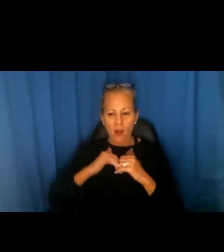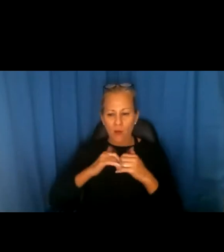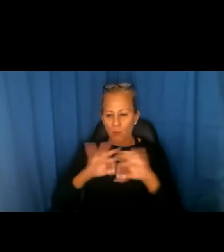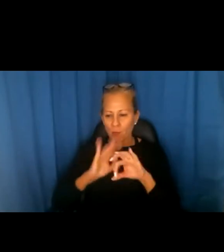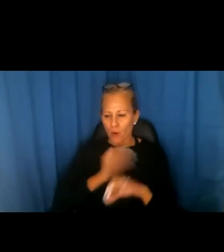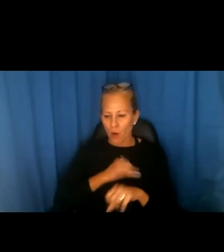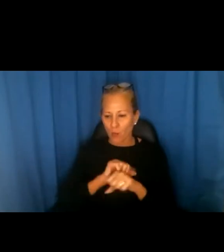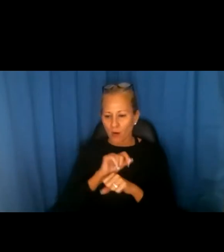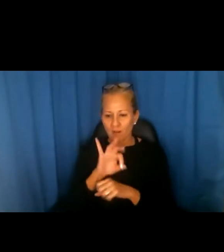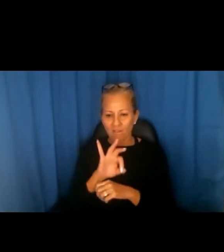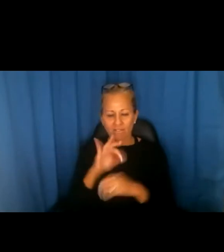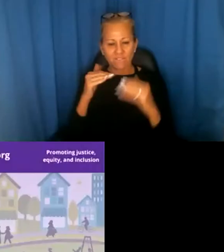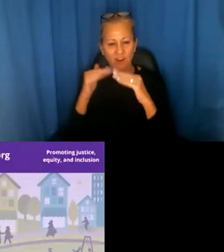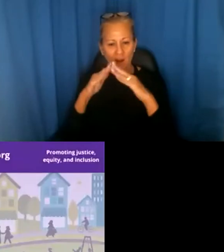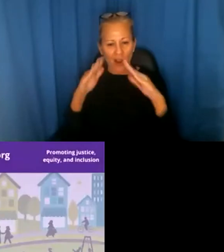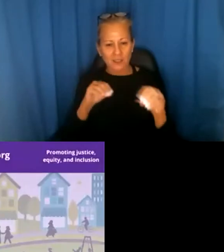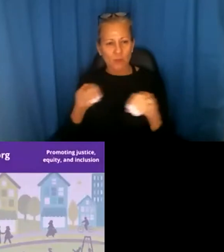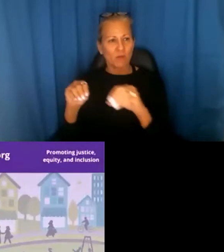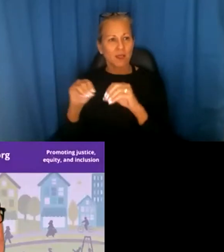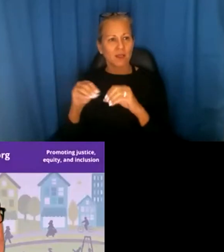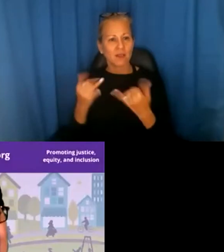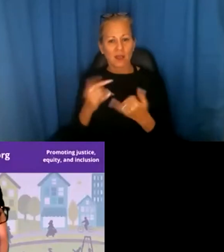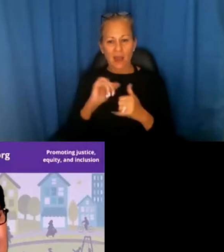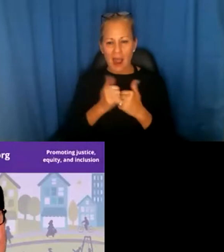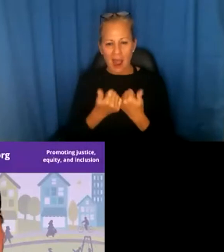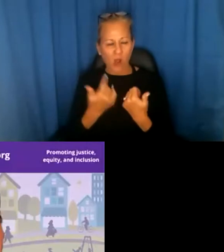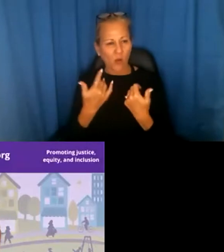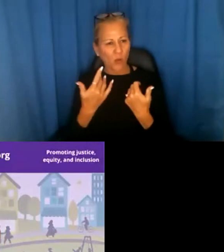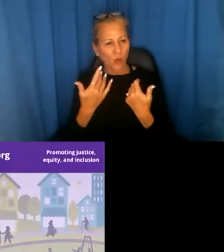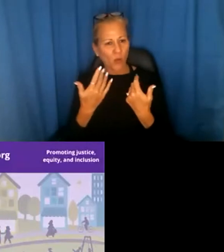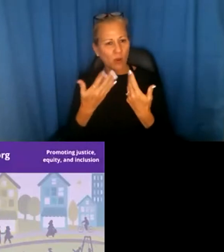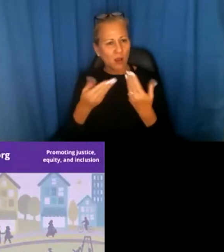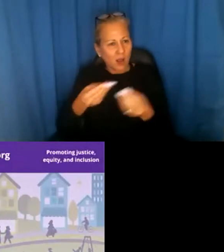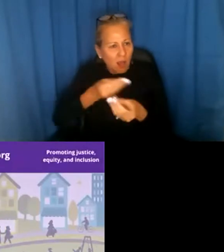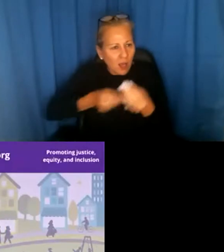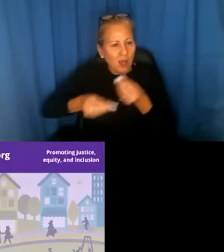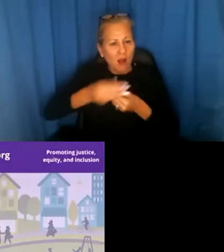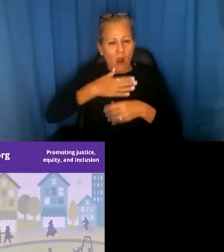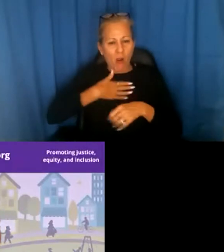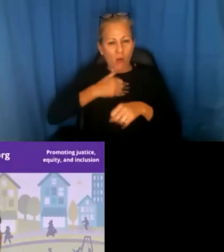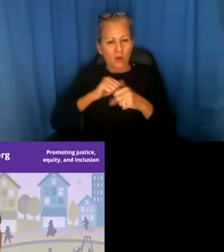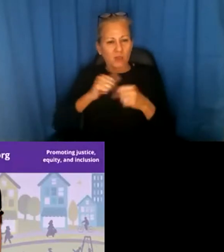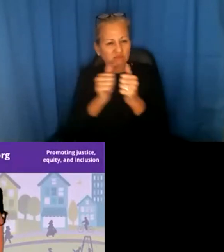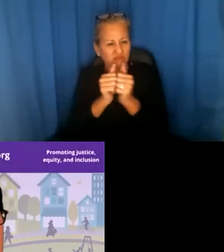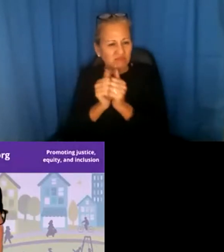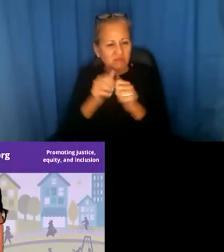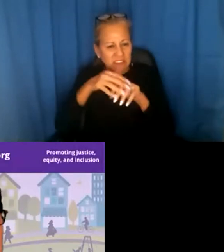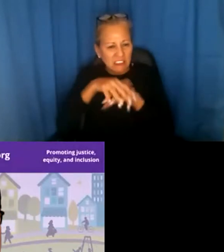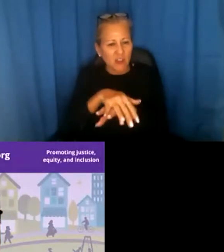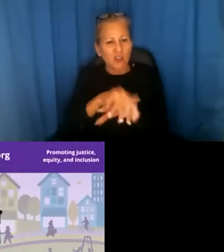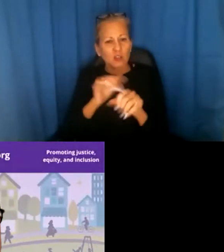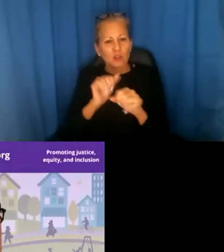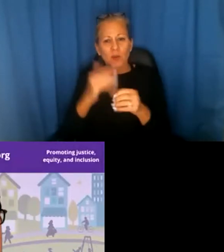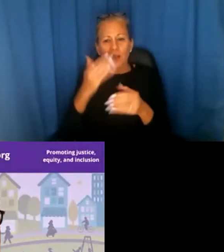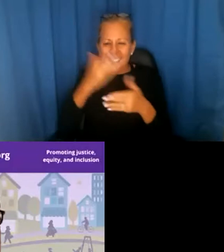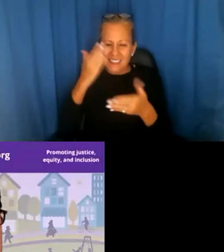housing movement is today and really how interrelated all of these pieces of work are to end racial segregation in